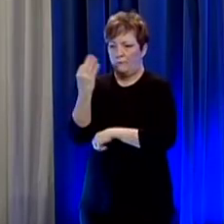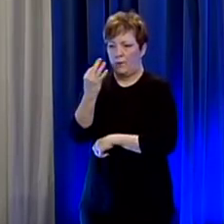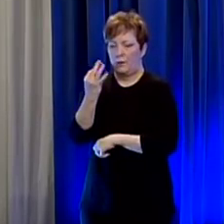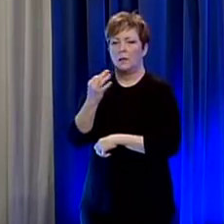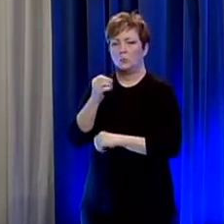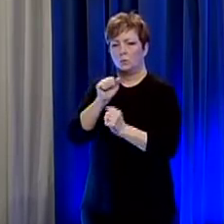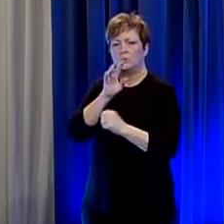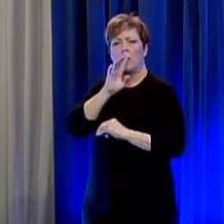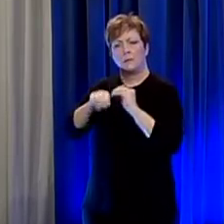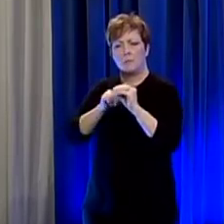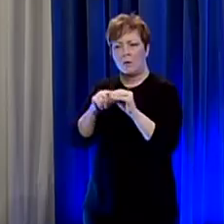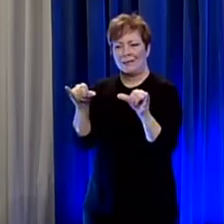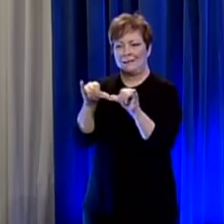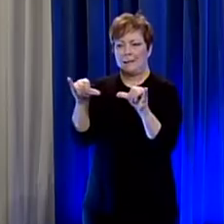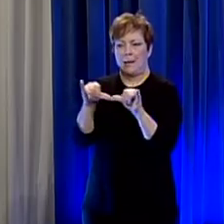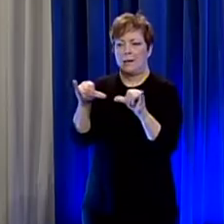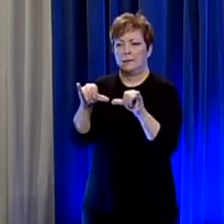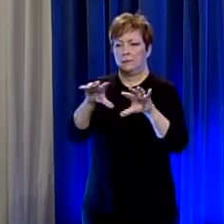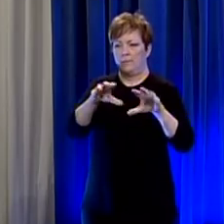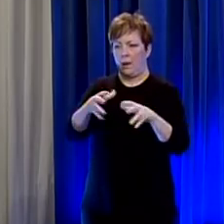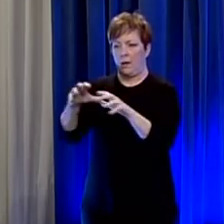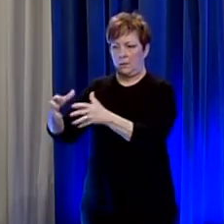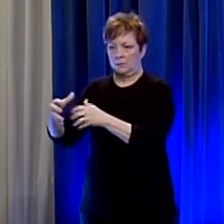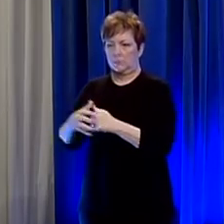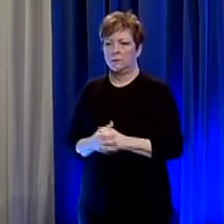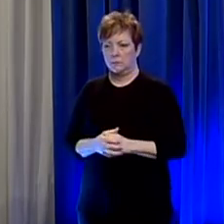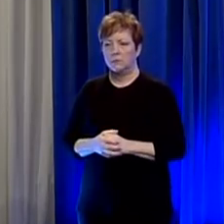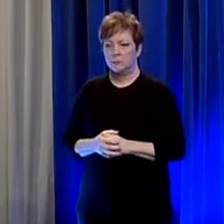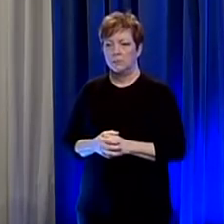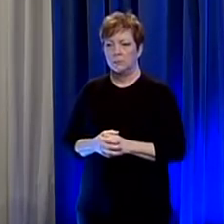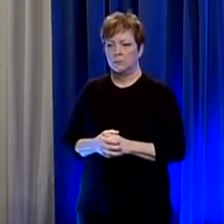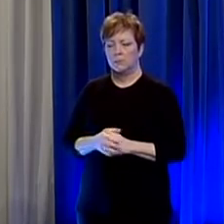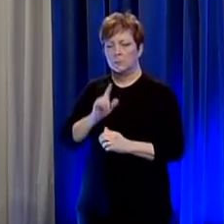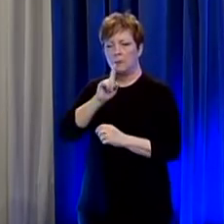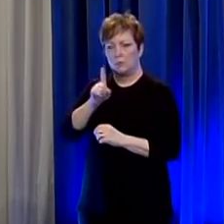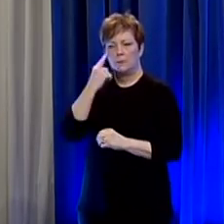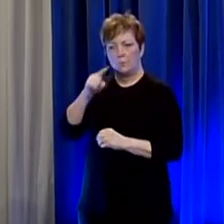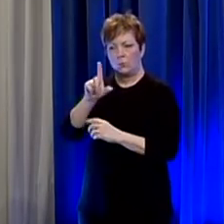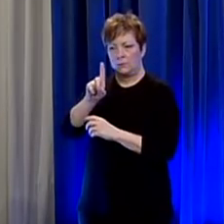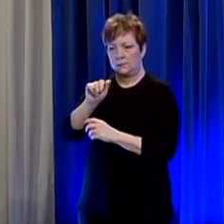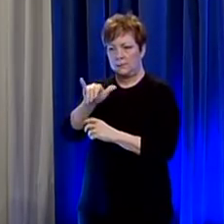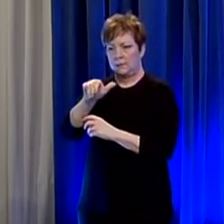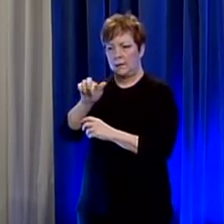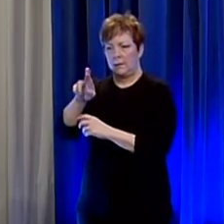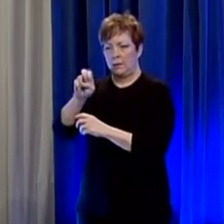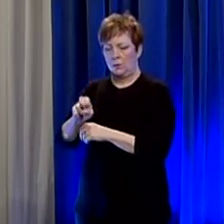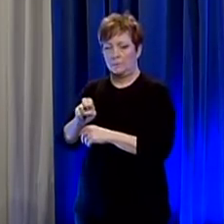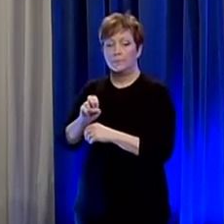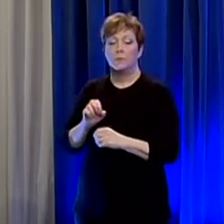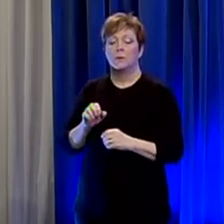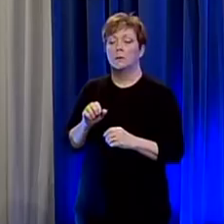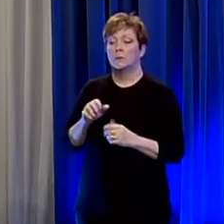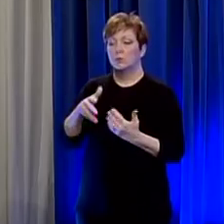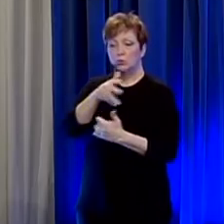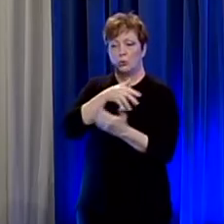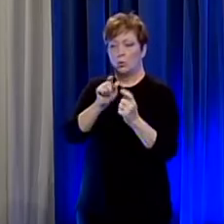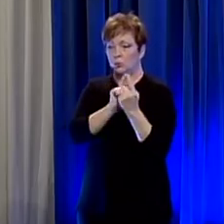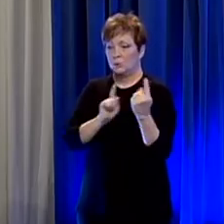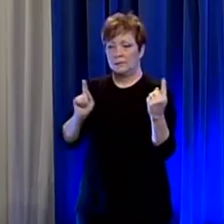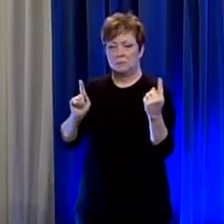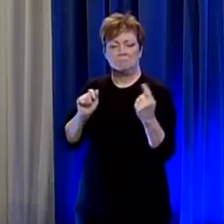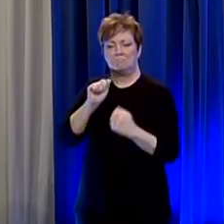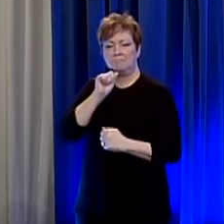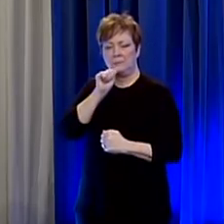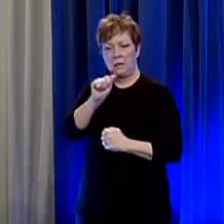the size of those classes as much as possible uh you know social distancing really probably isn't a practical suggestion in a daycare children